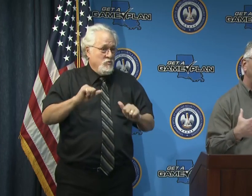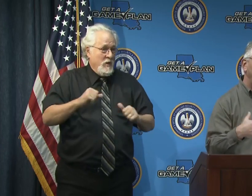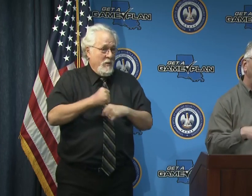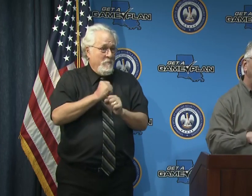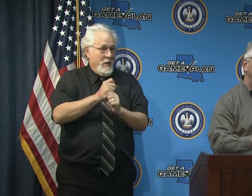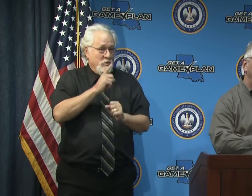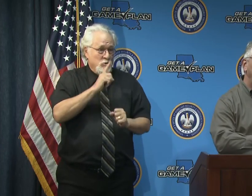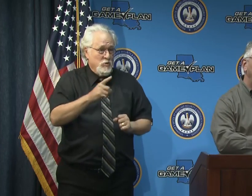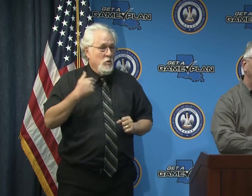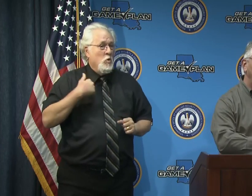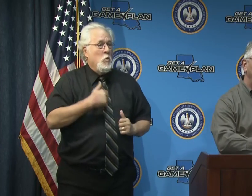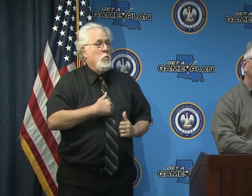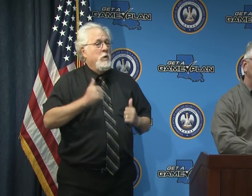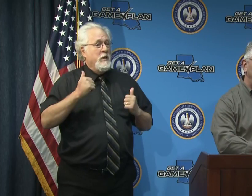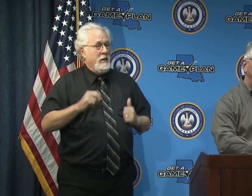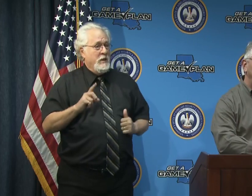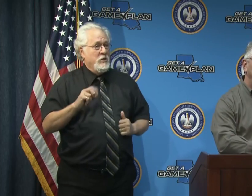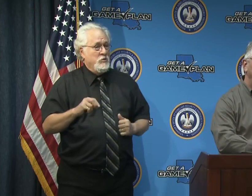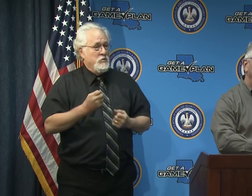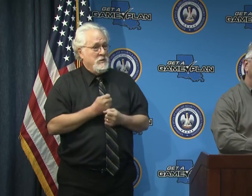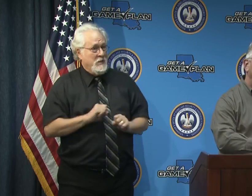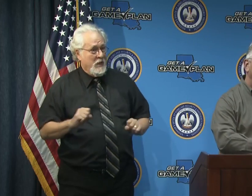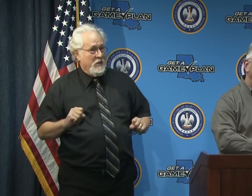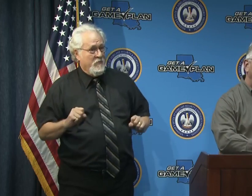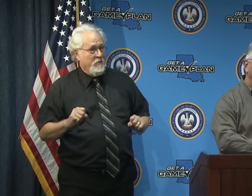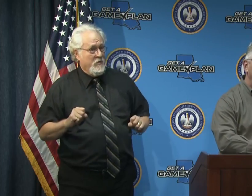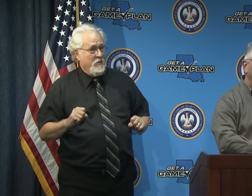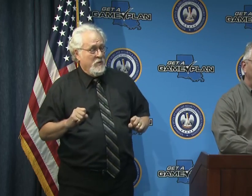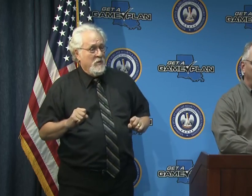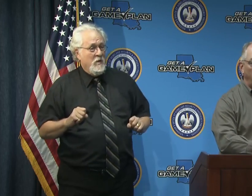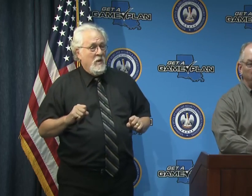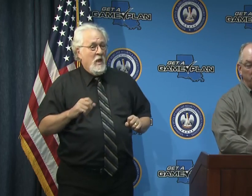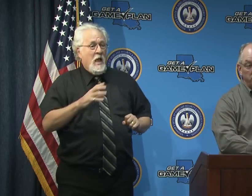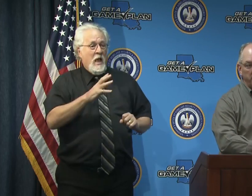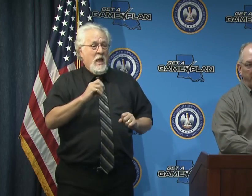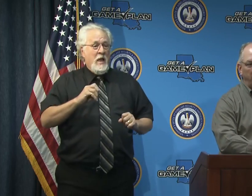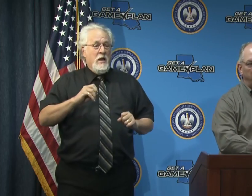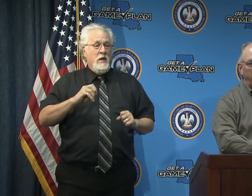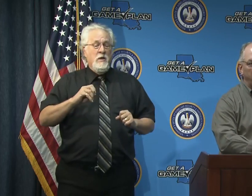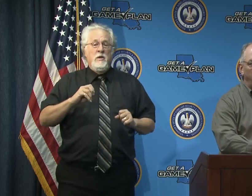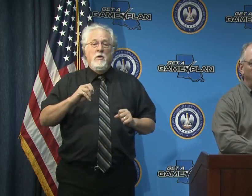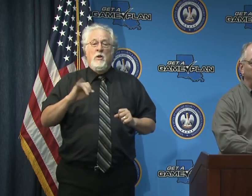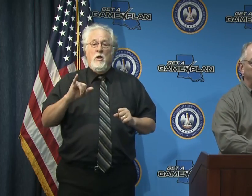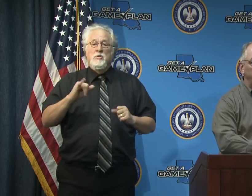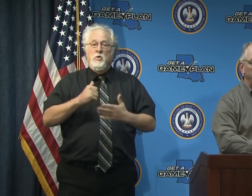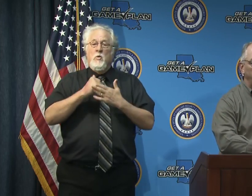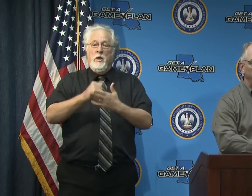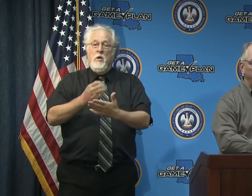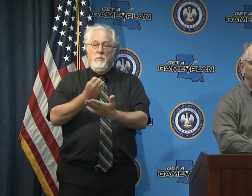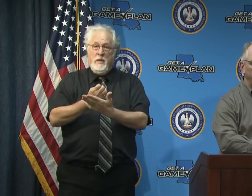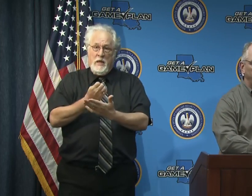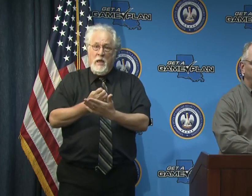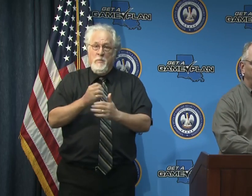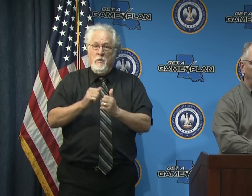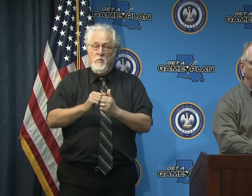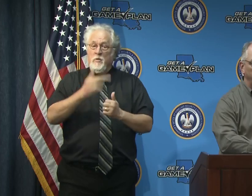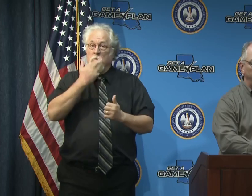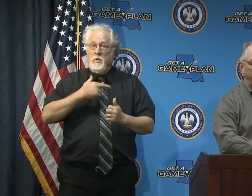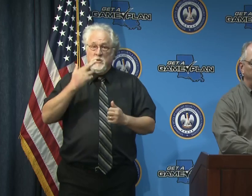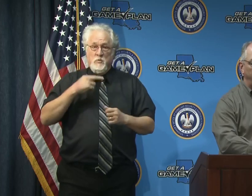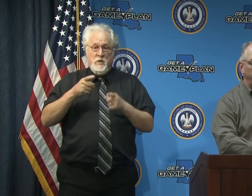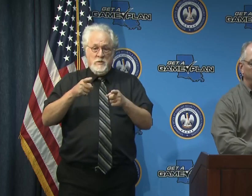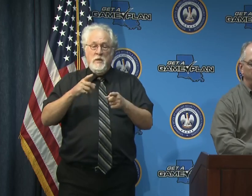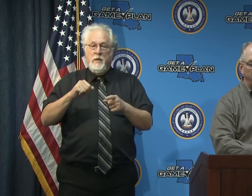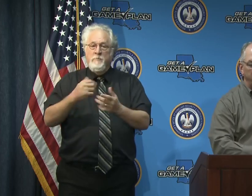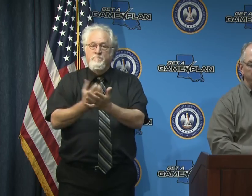to make sure that we can do what is safe uh and what also should help the economy especially with those restaurants who are able